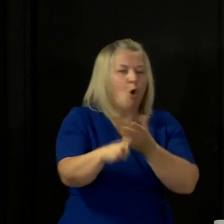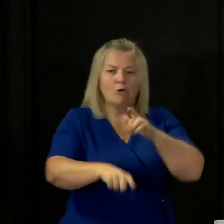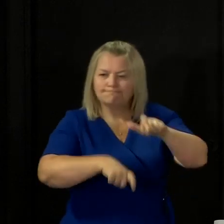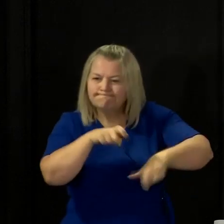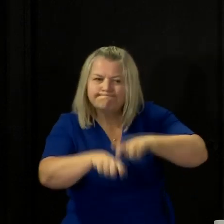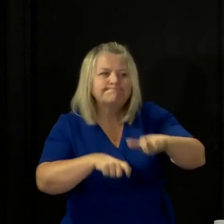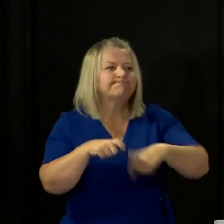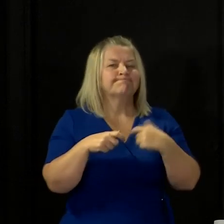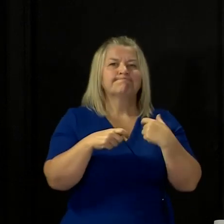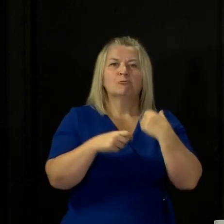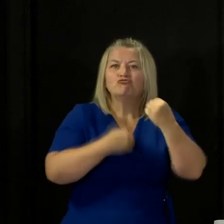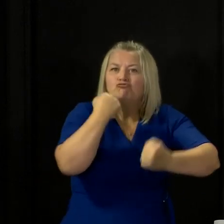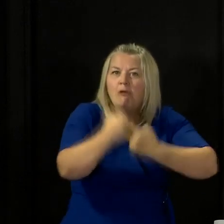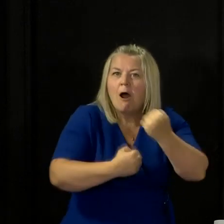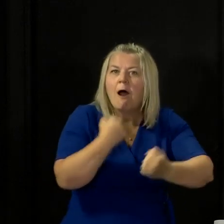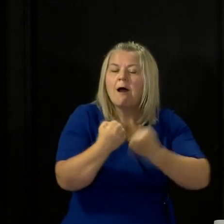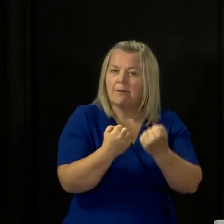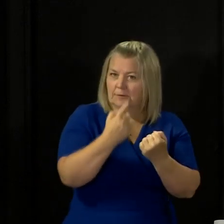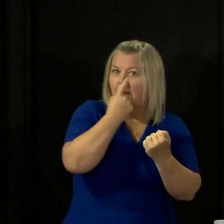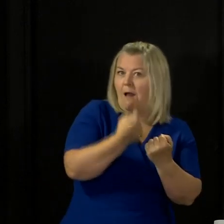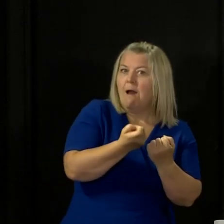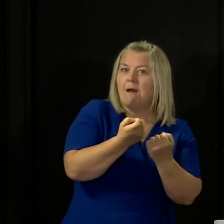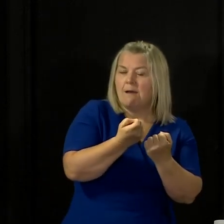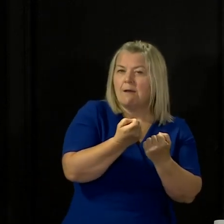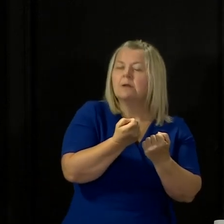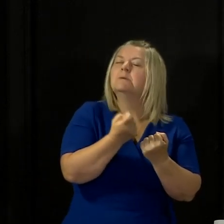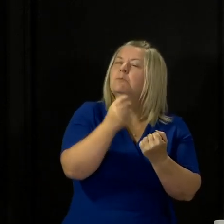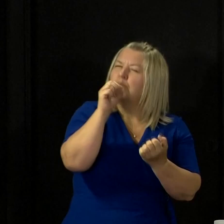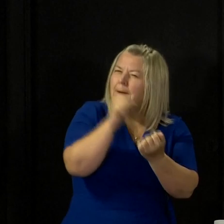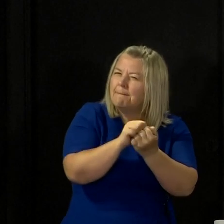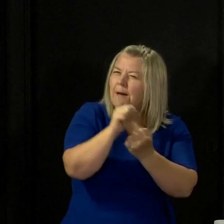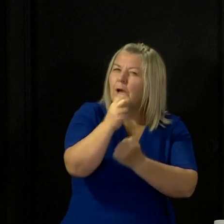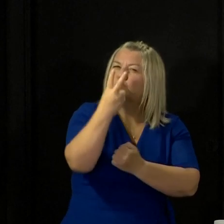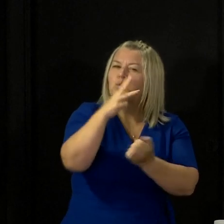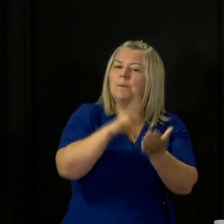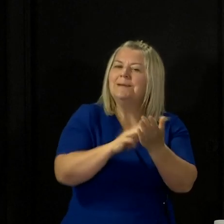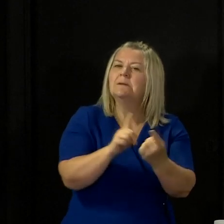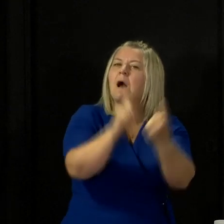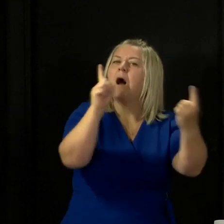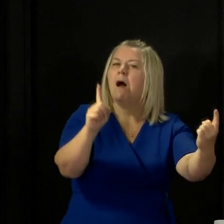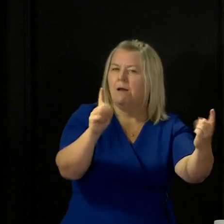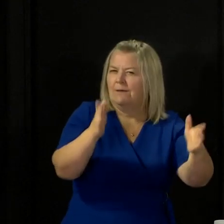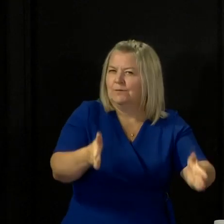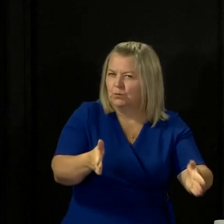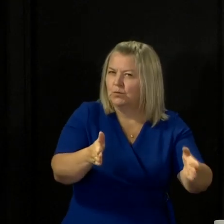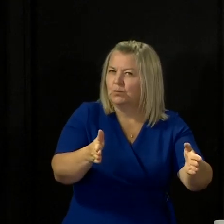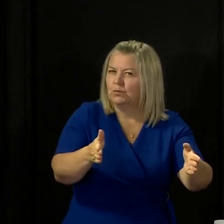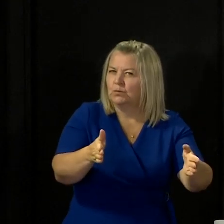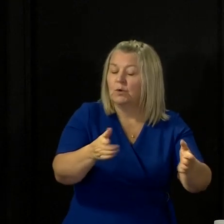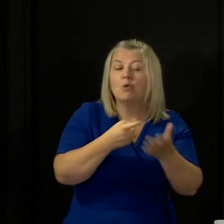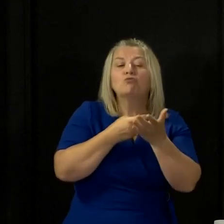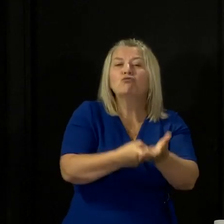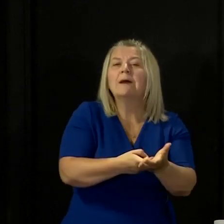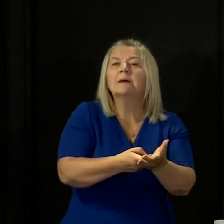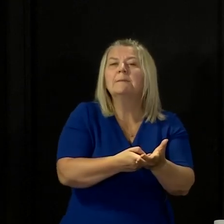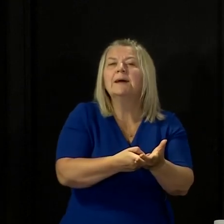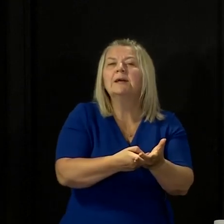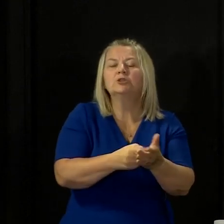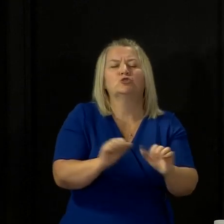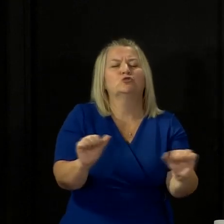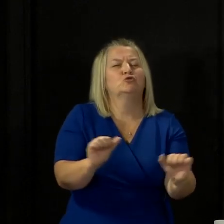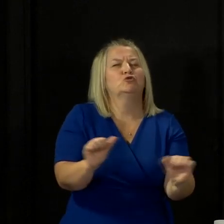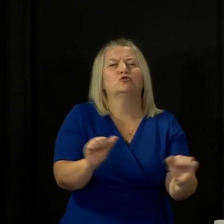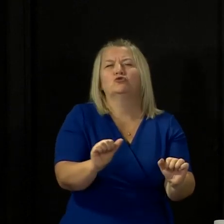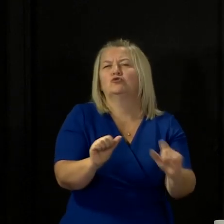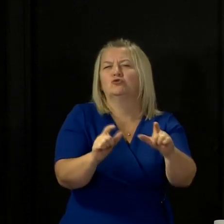cycle. However, you should stay two metres away from others while you're out. We will not recommend yet that you take part in sports,